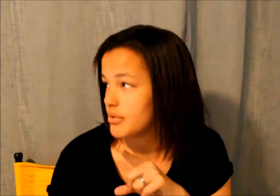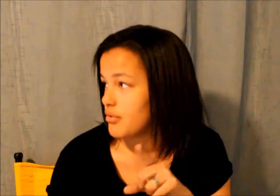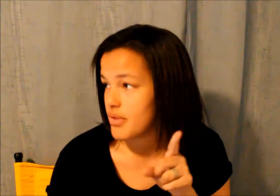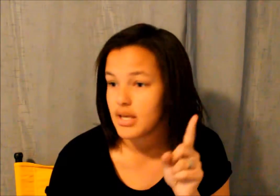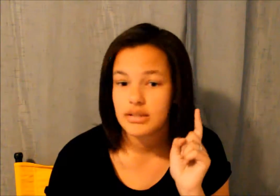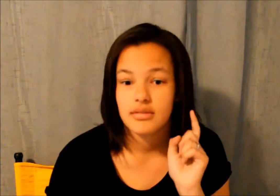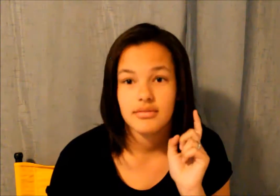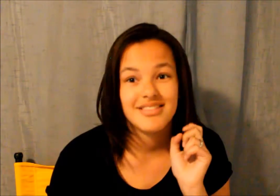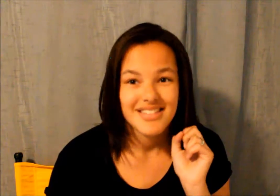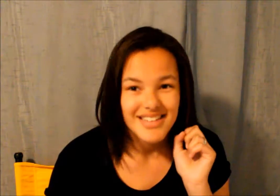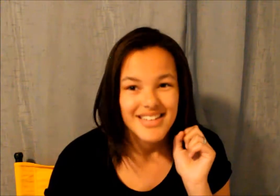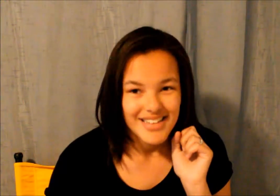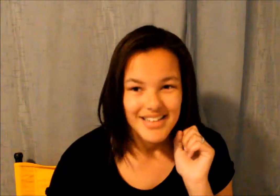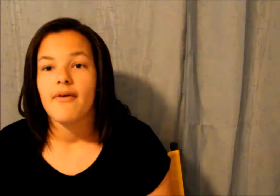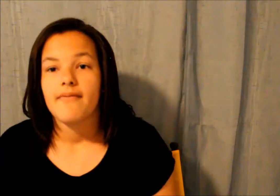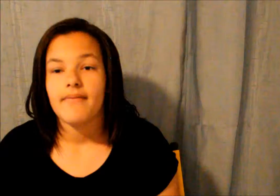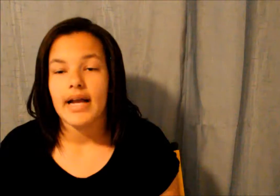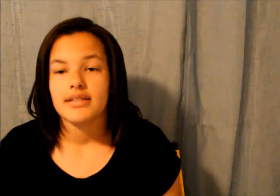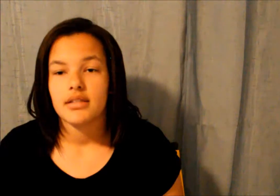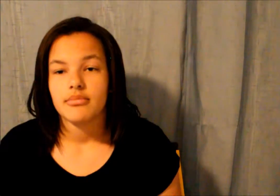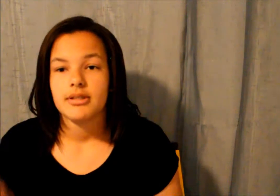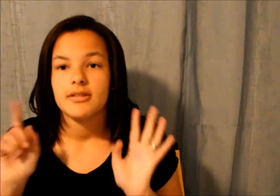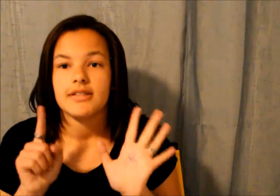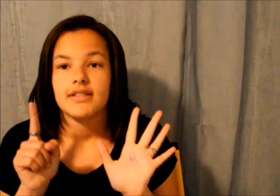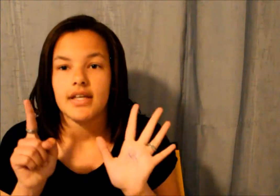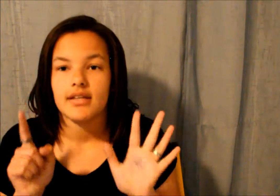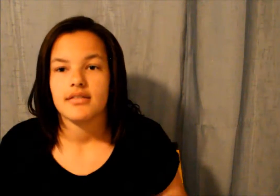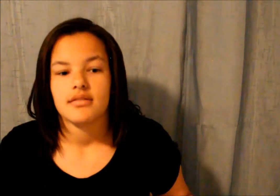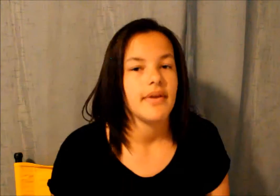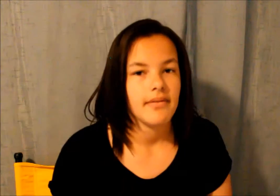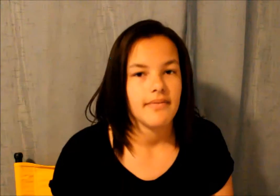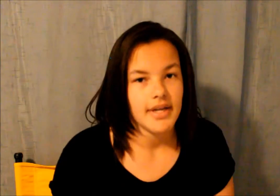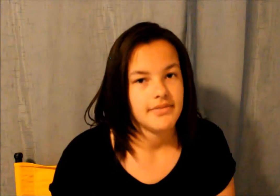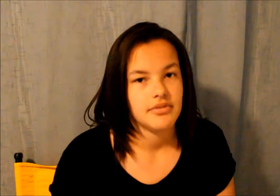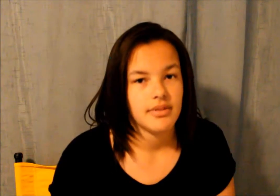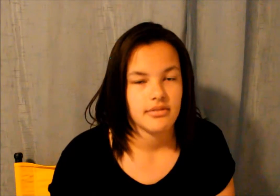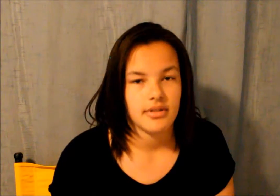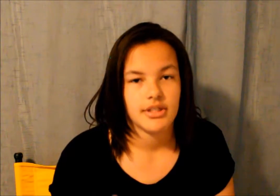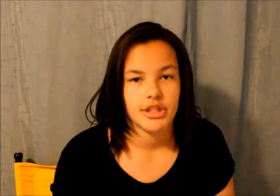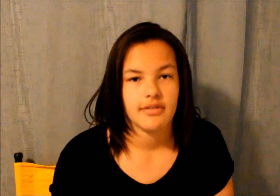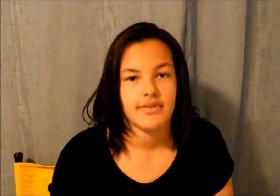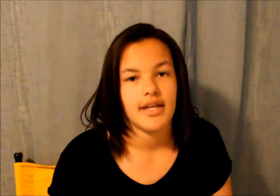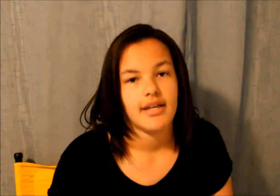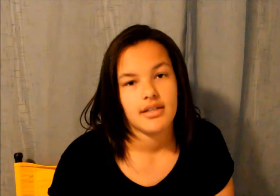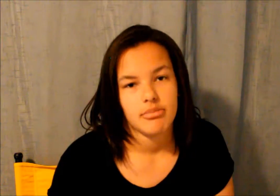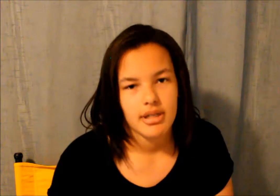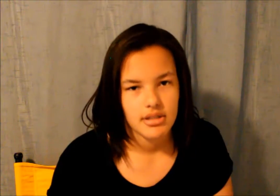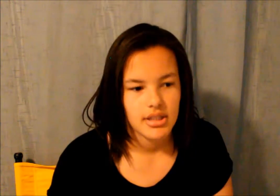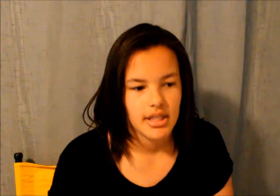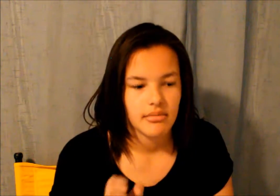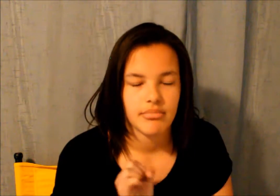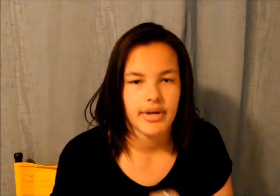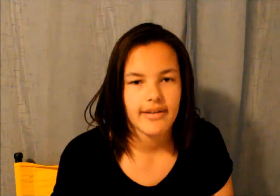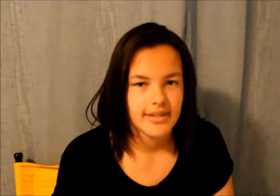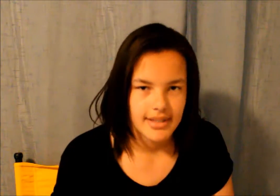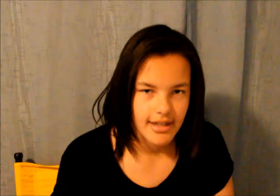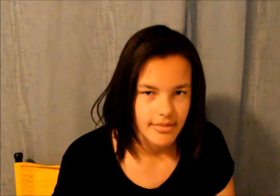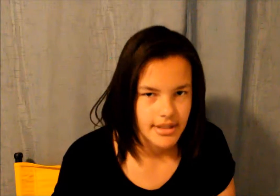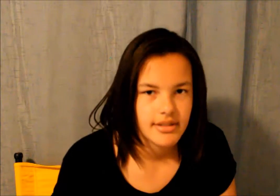blue things match number six favorite fast food restaurant is chick-fil-a especially in breakfast time because